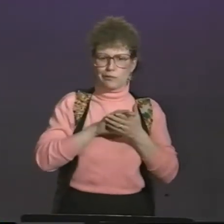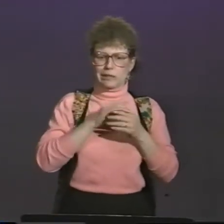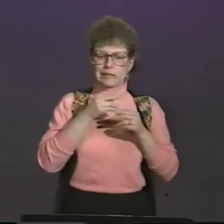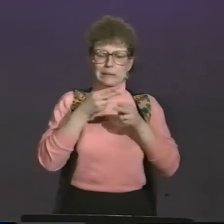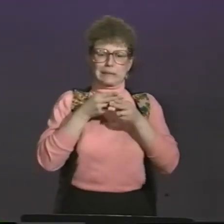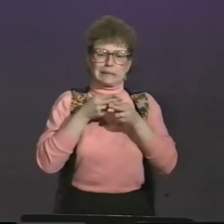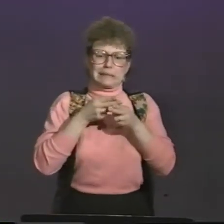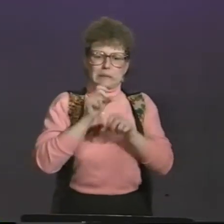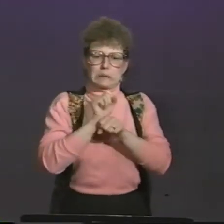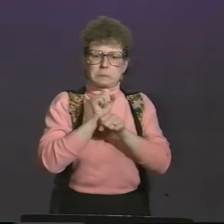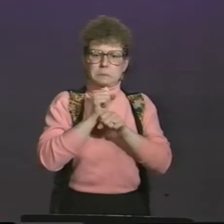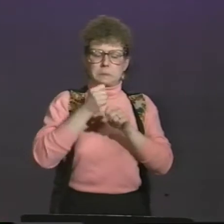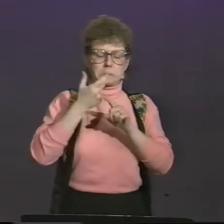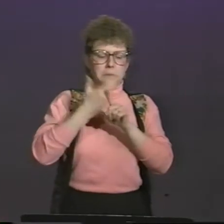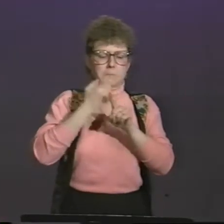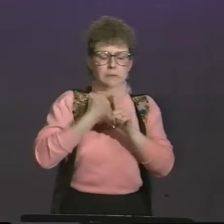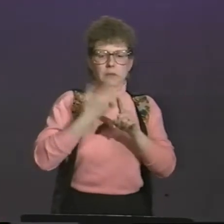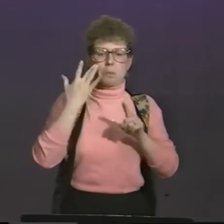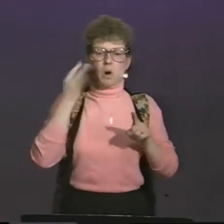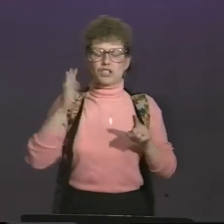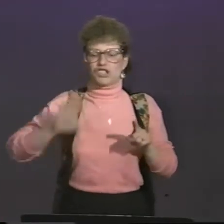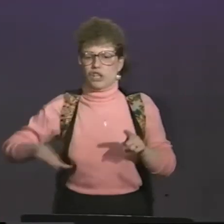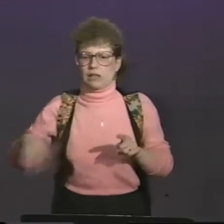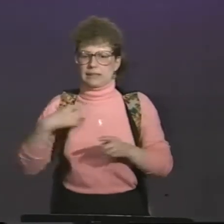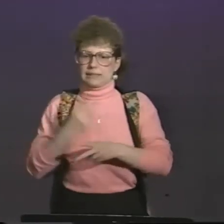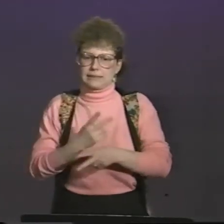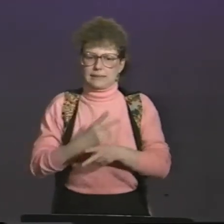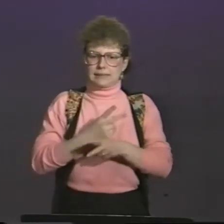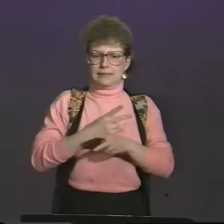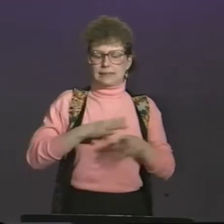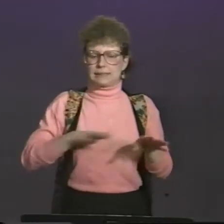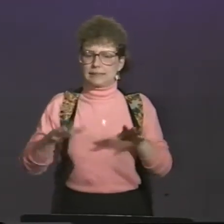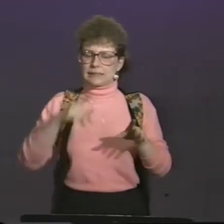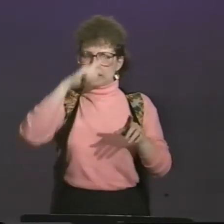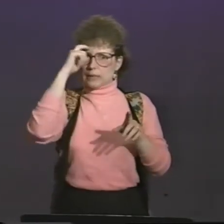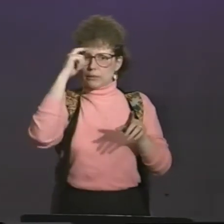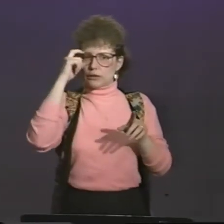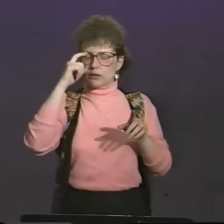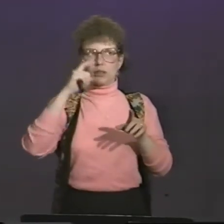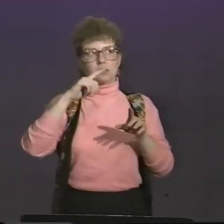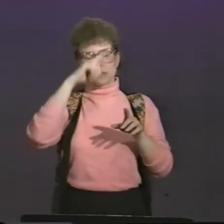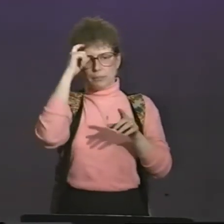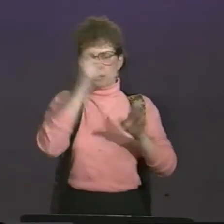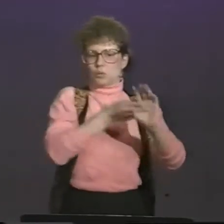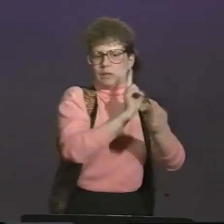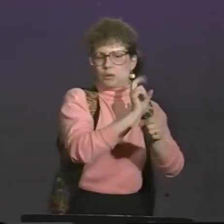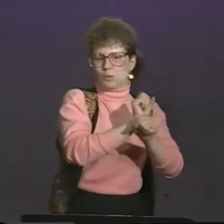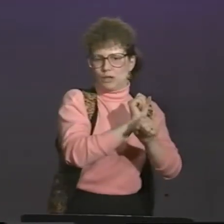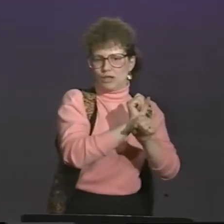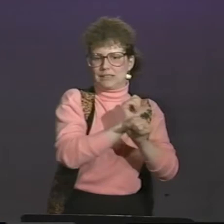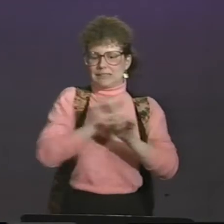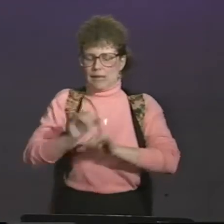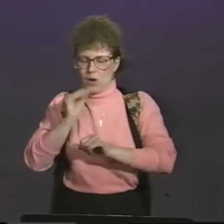were similar to those found in San Francisco. Housewives, those people, you know, they had to stay home and take care of the children and so on.